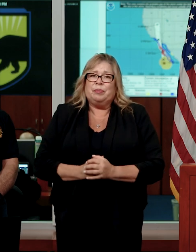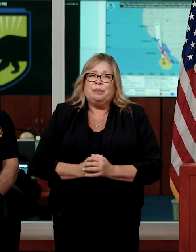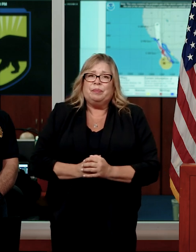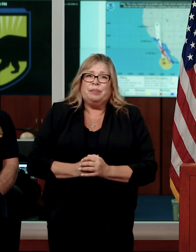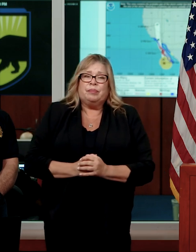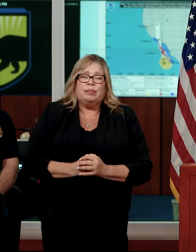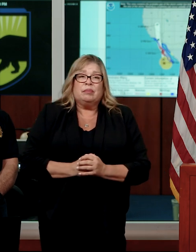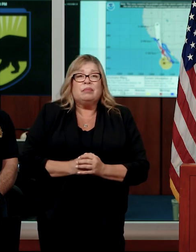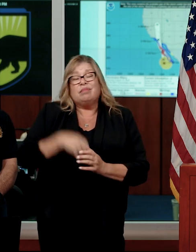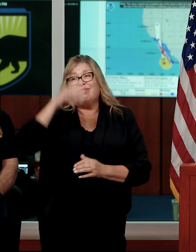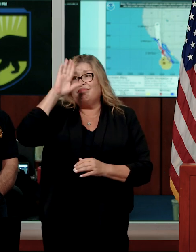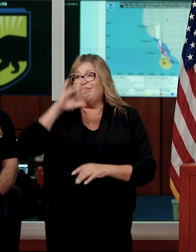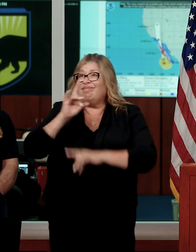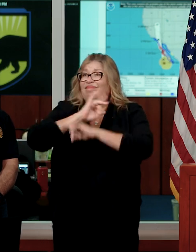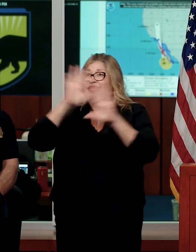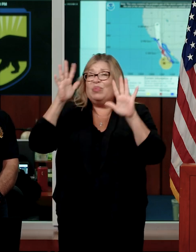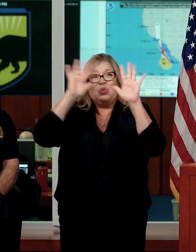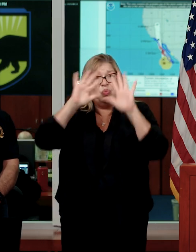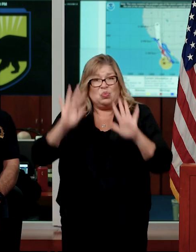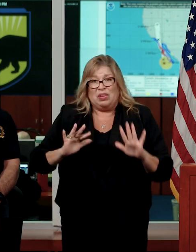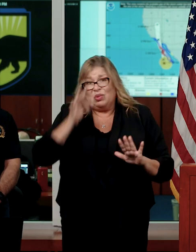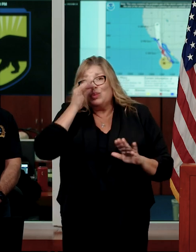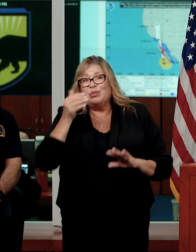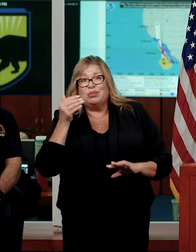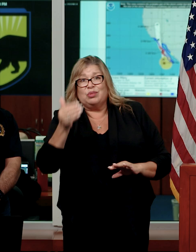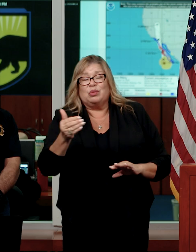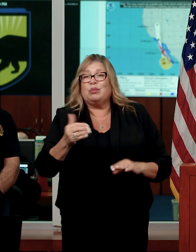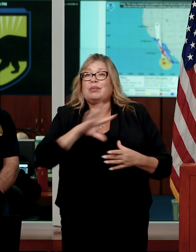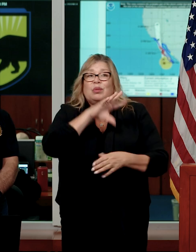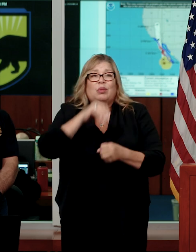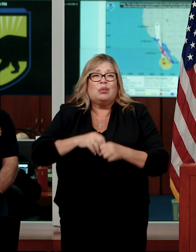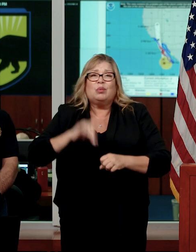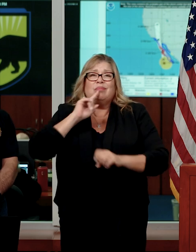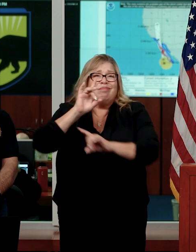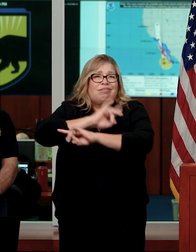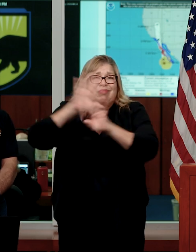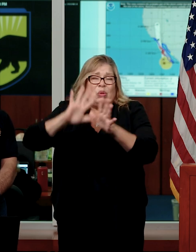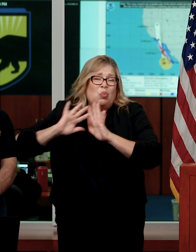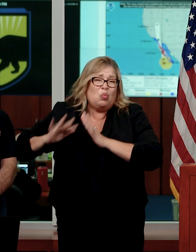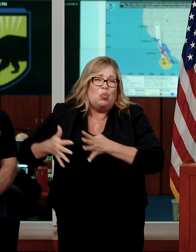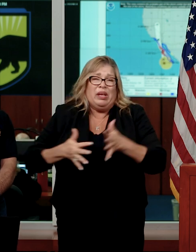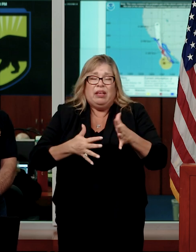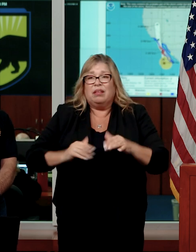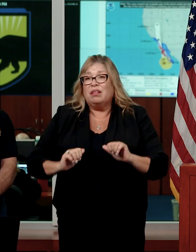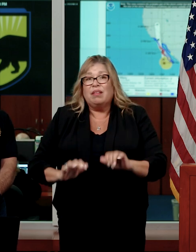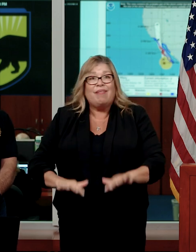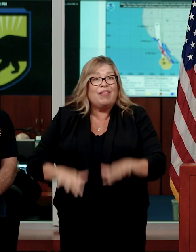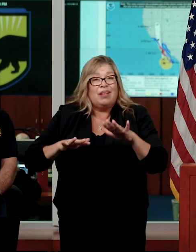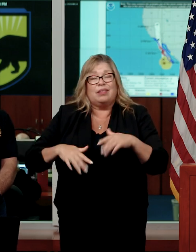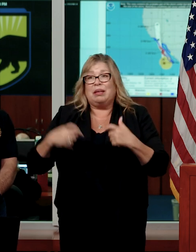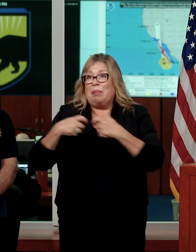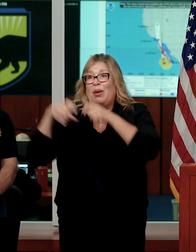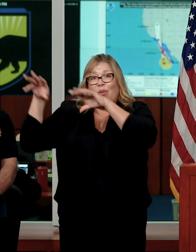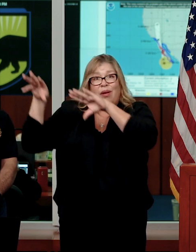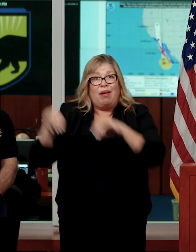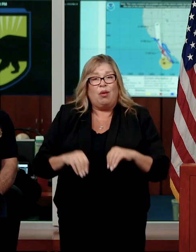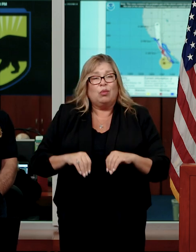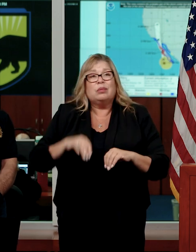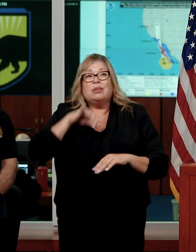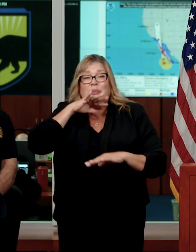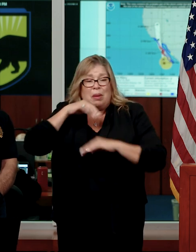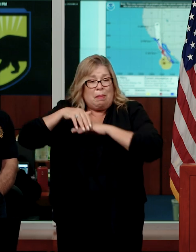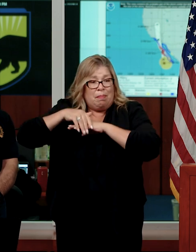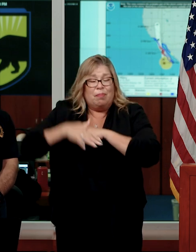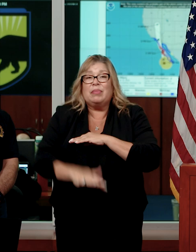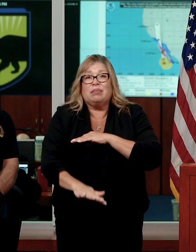With potentially dangerous weather conditions on the horizon, including high winds and flooding, power outages, mudslides, it's